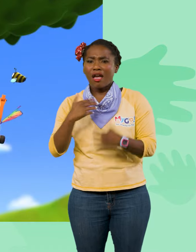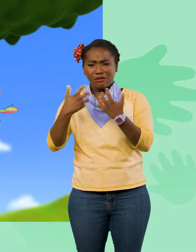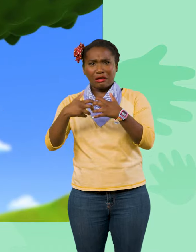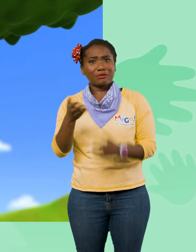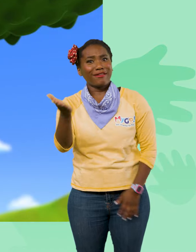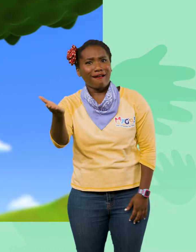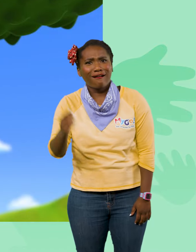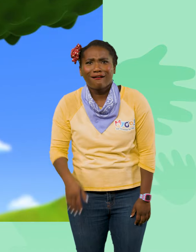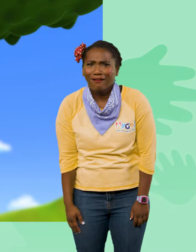in there.